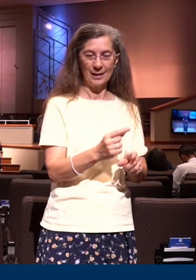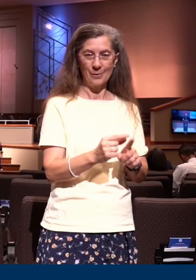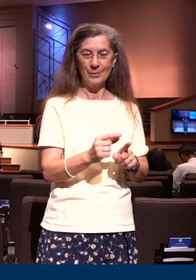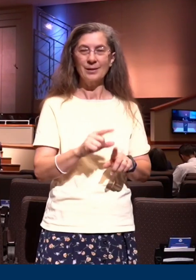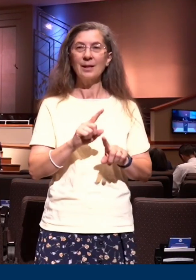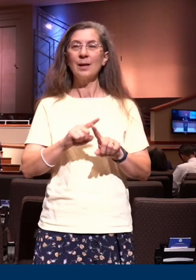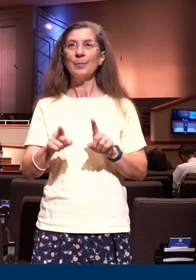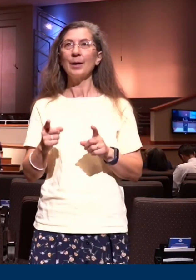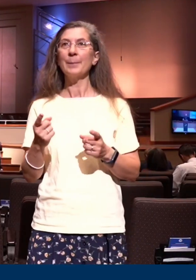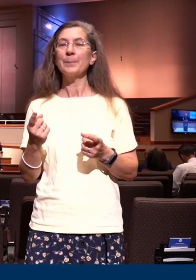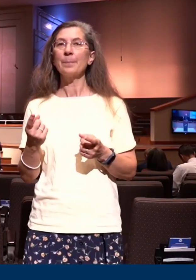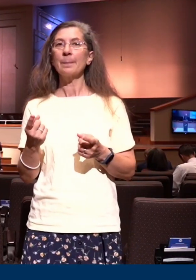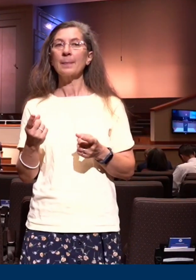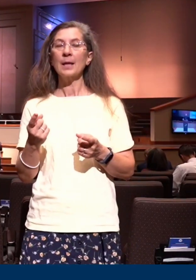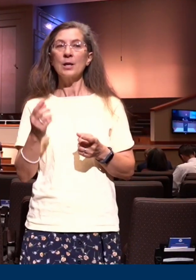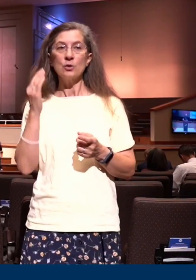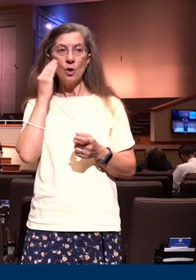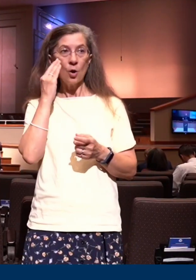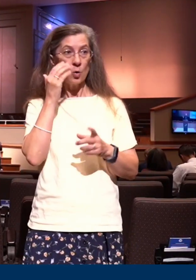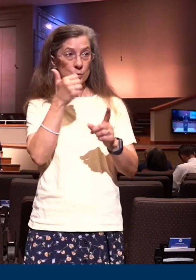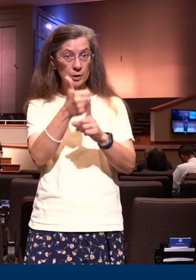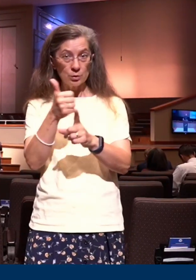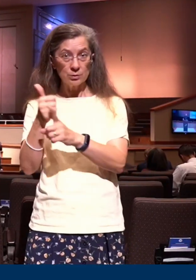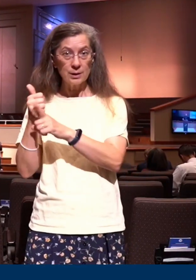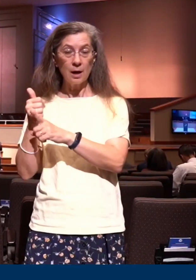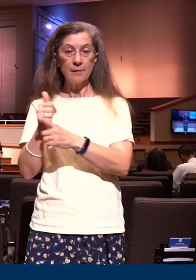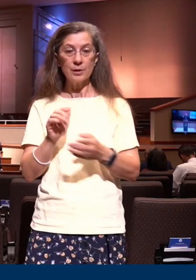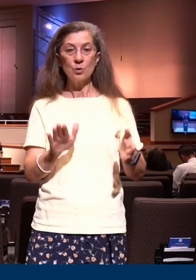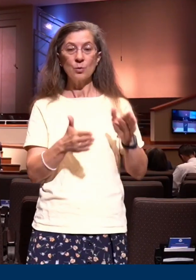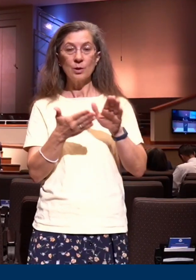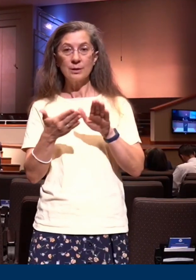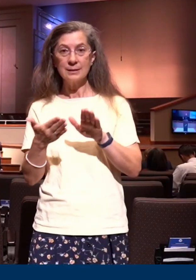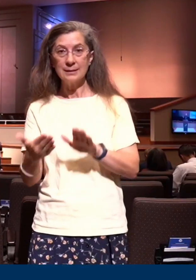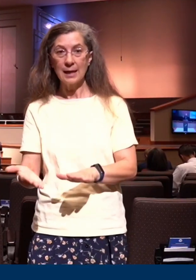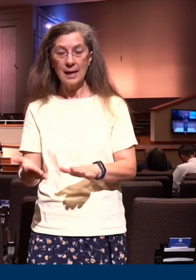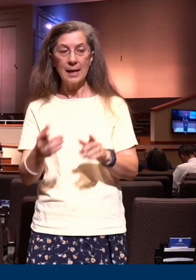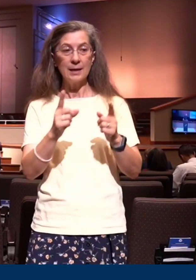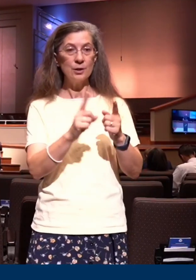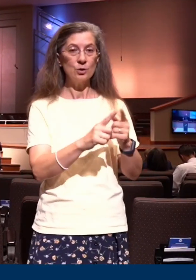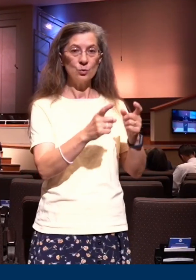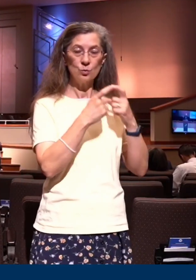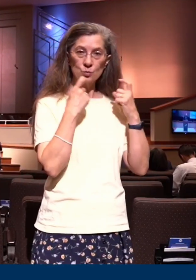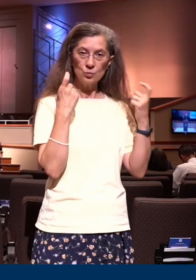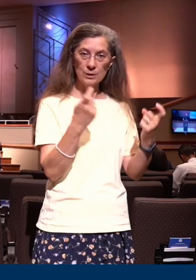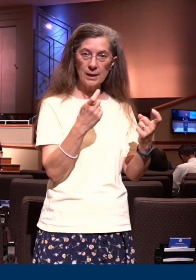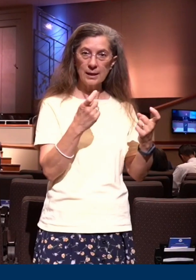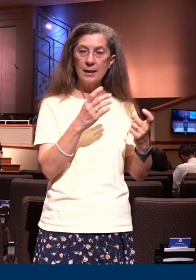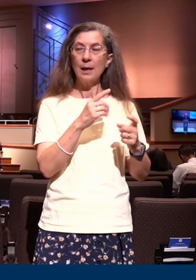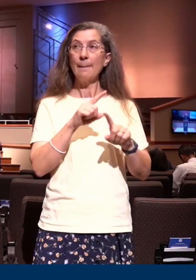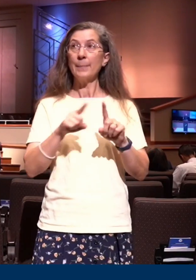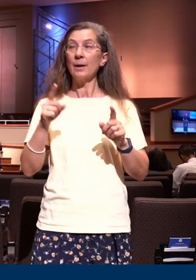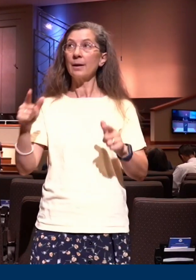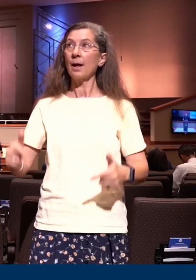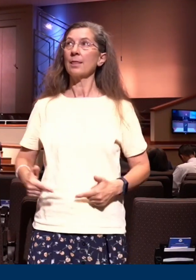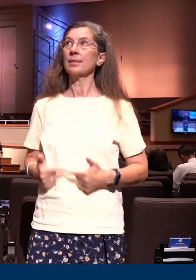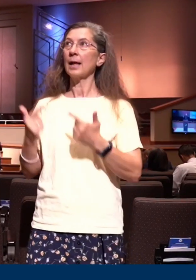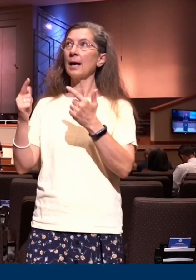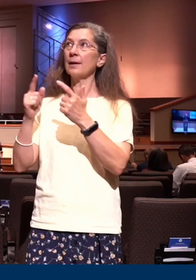also yourselves to be dead indeed unto sin but alive unto God through our